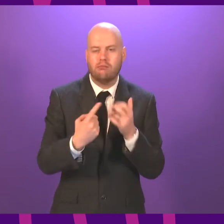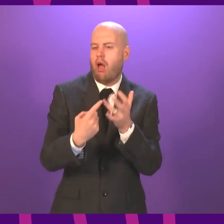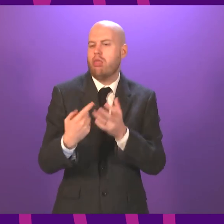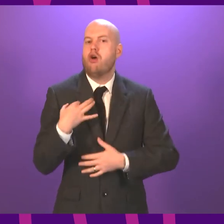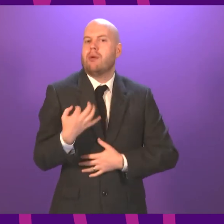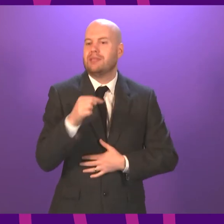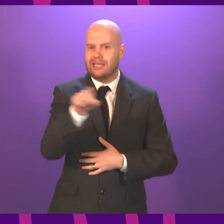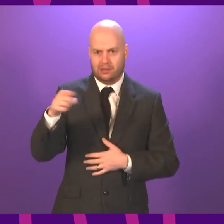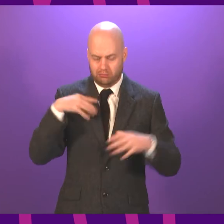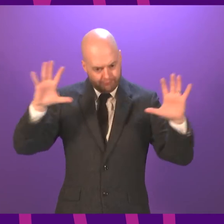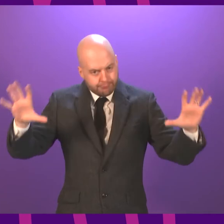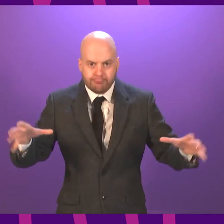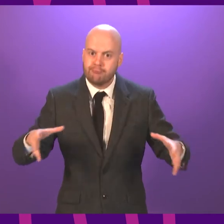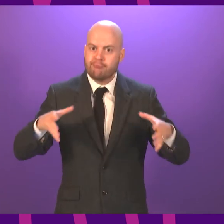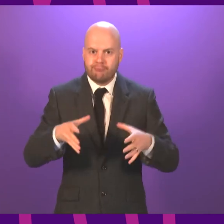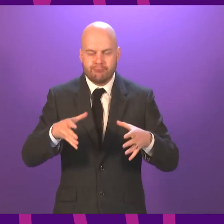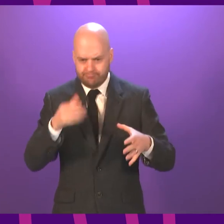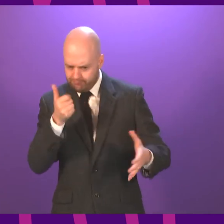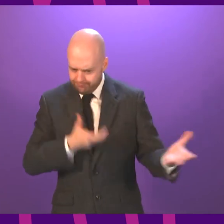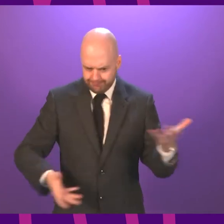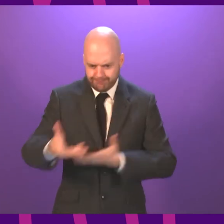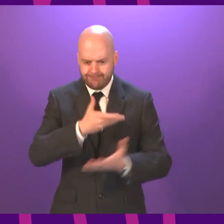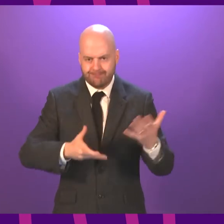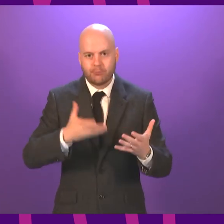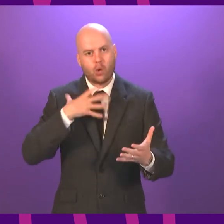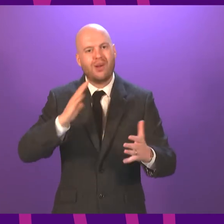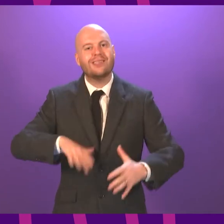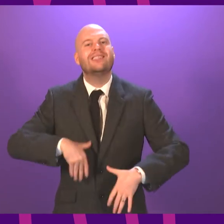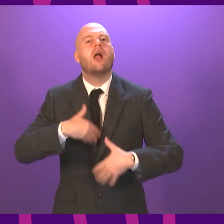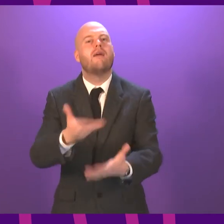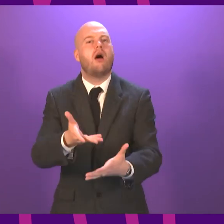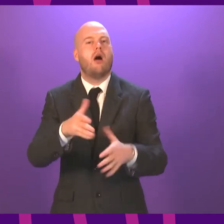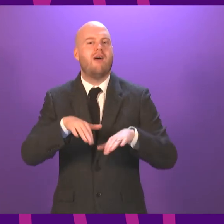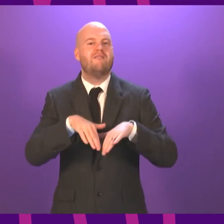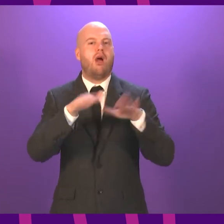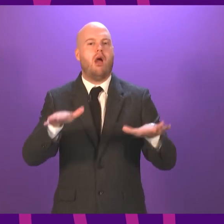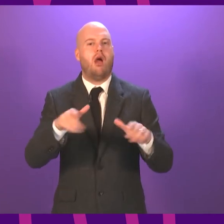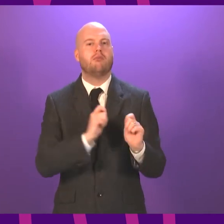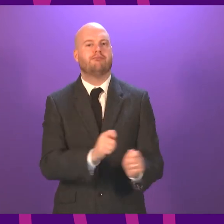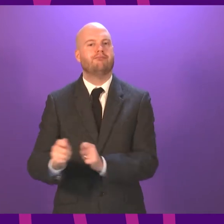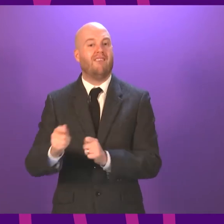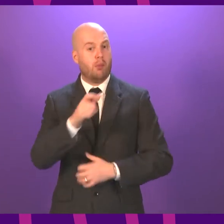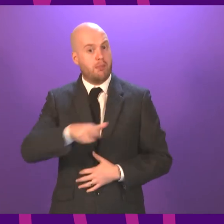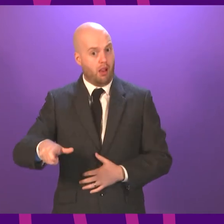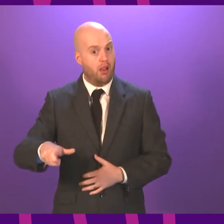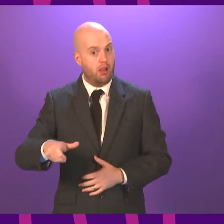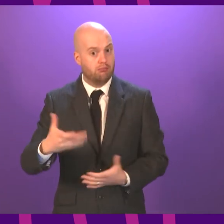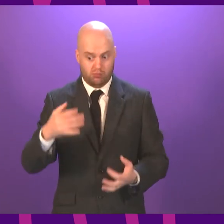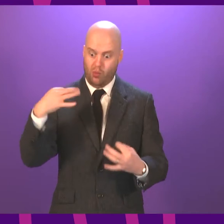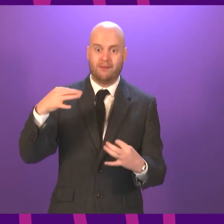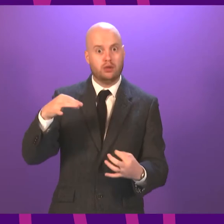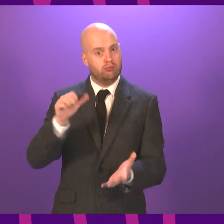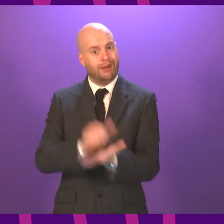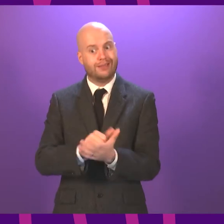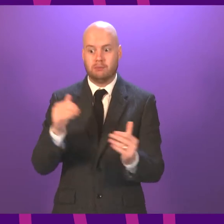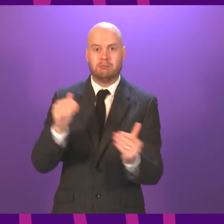a highly challenging set of circumstances to deliver fairness for pupils. That work will continue. The alternative certification model